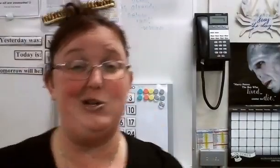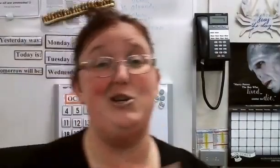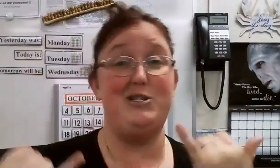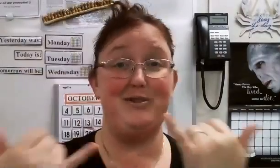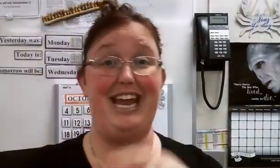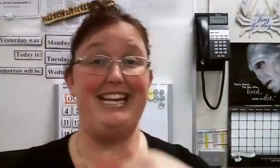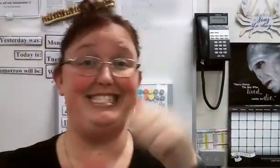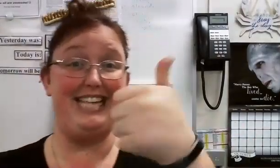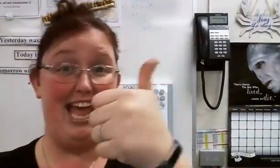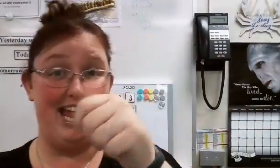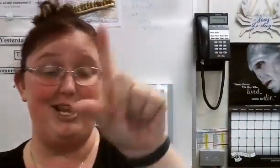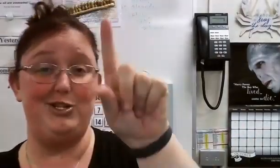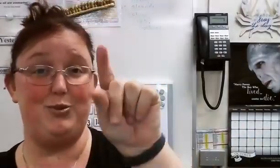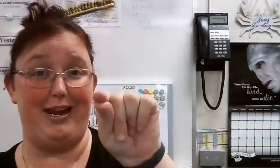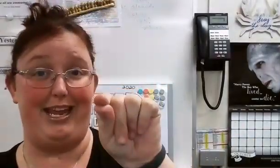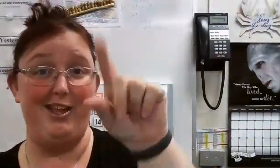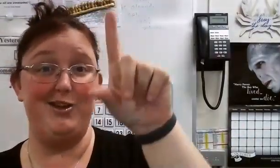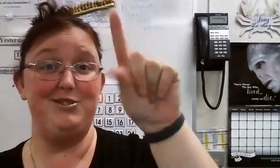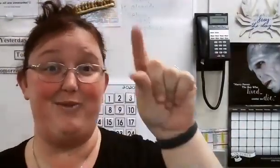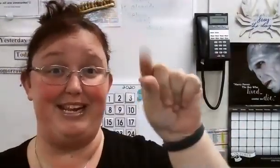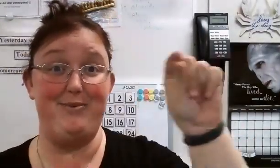So today is 10, 20, 2020.